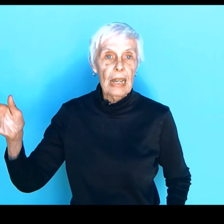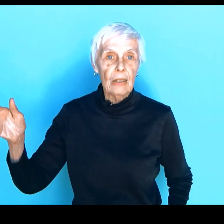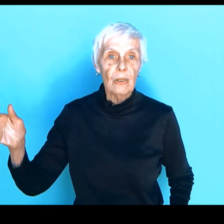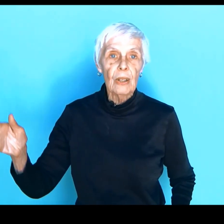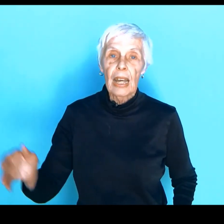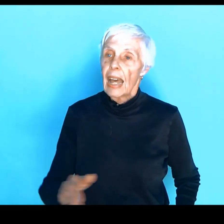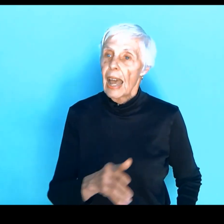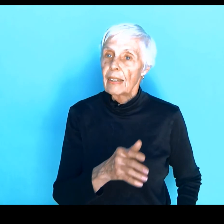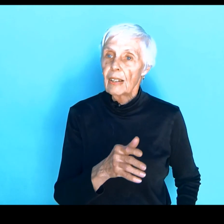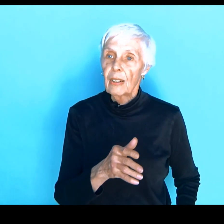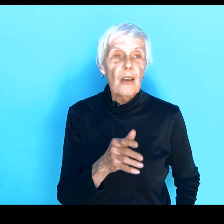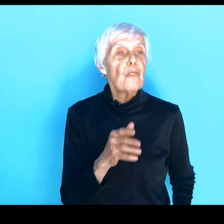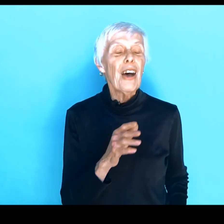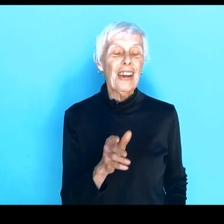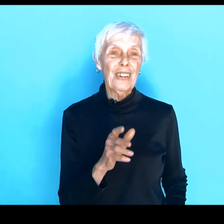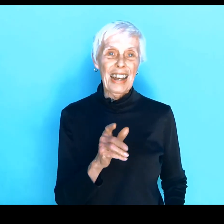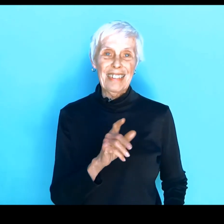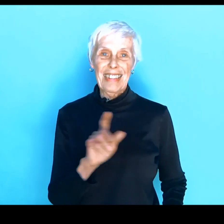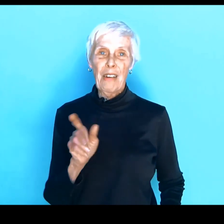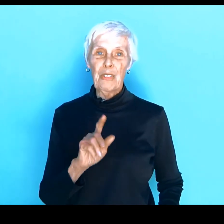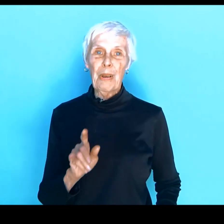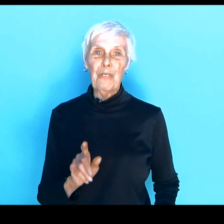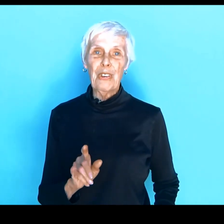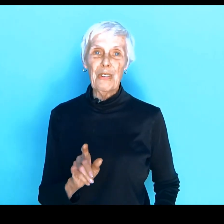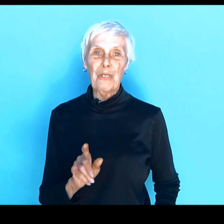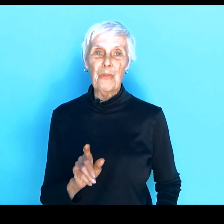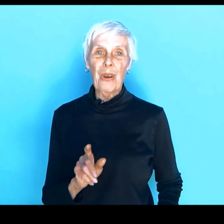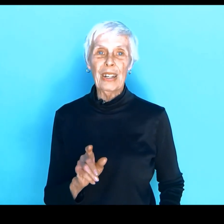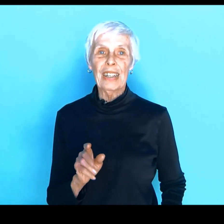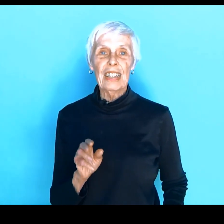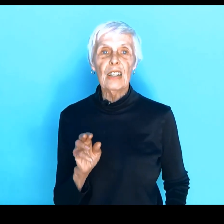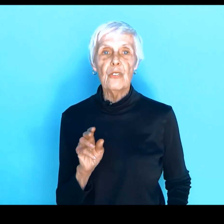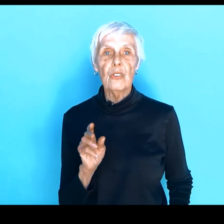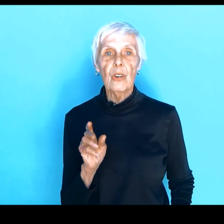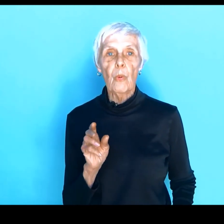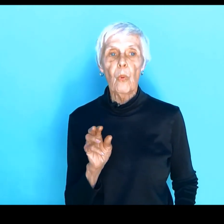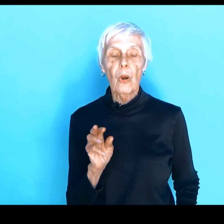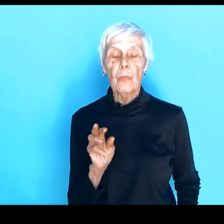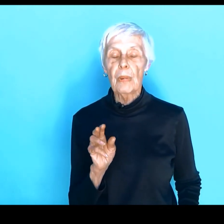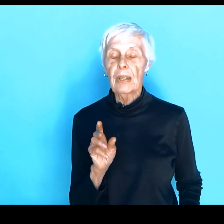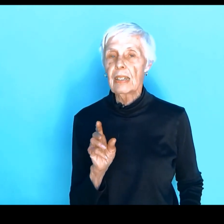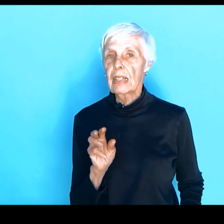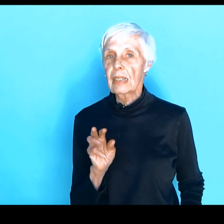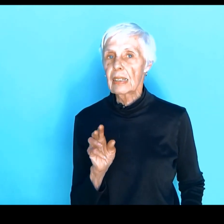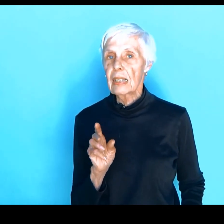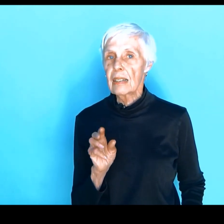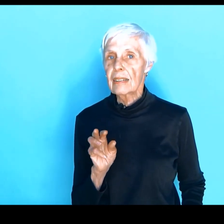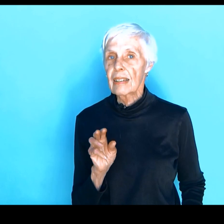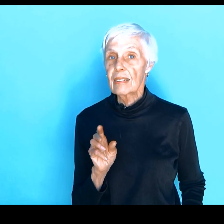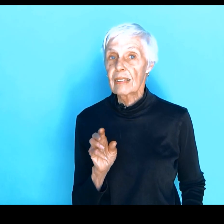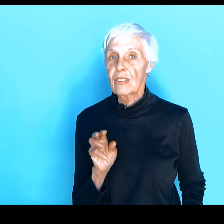handle. And they're fire and ice. That was my favorite one. Gives you a warm and tingly sensation.